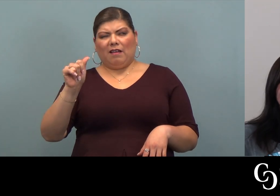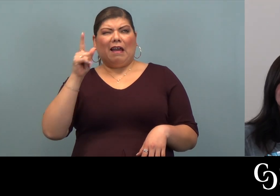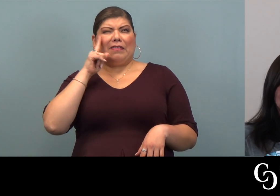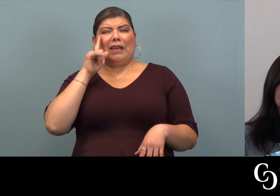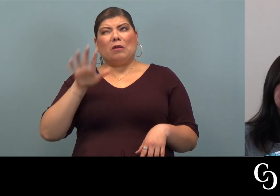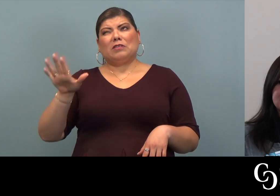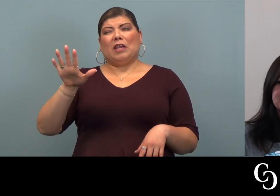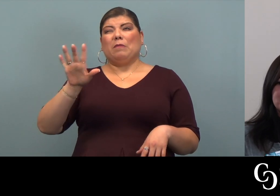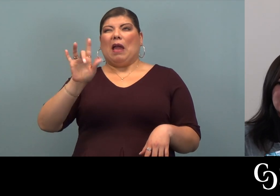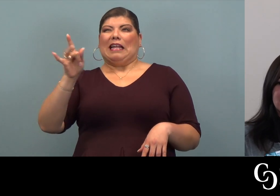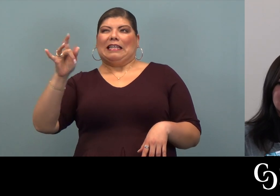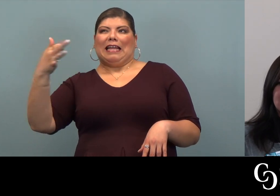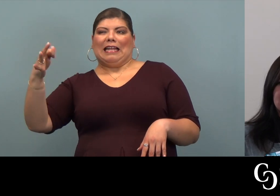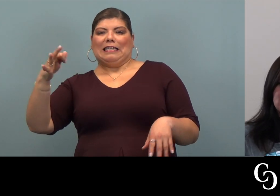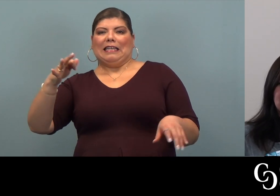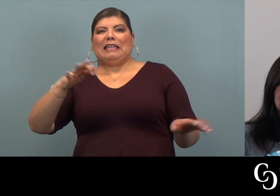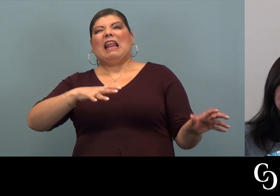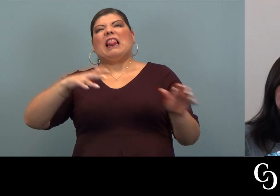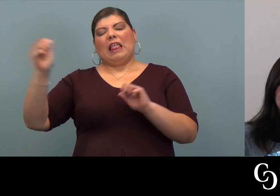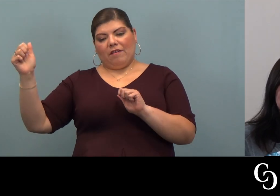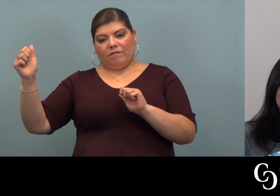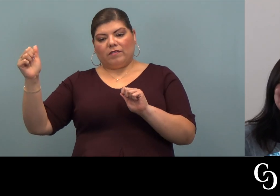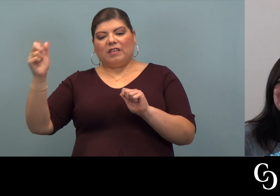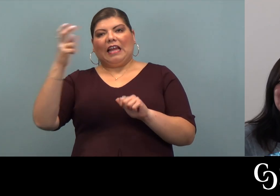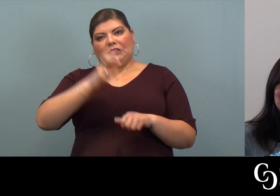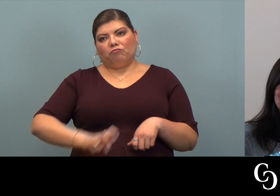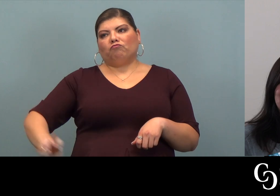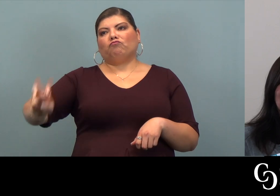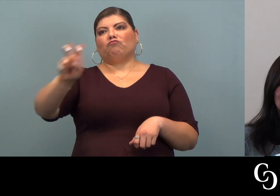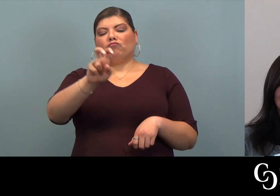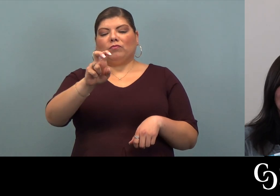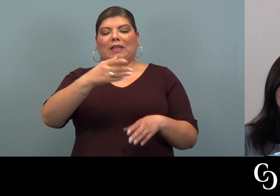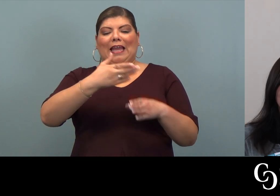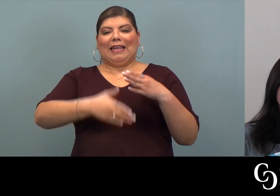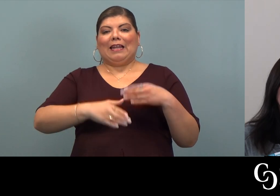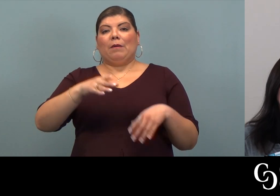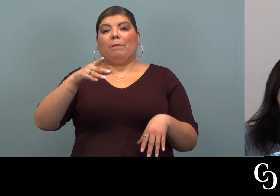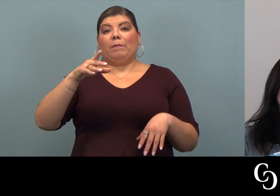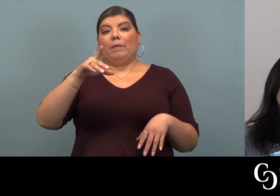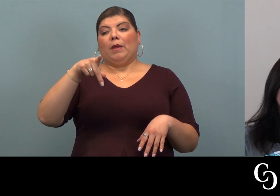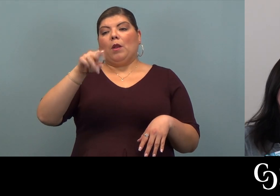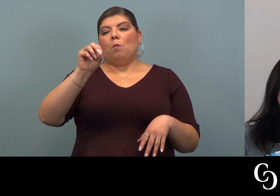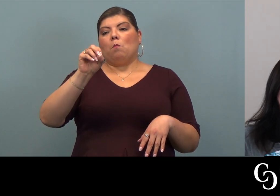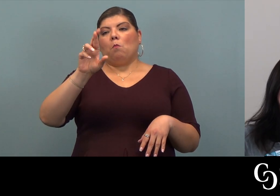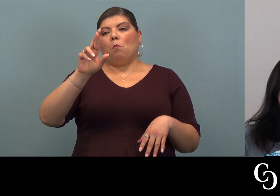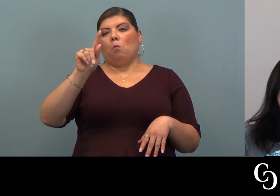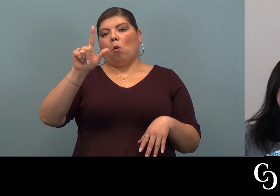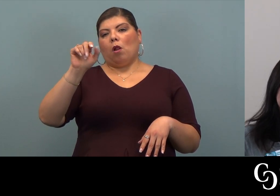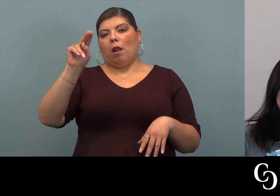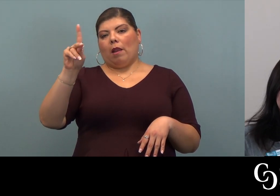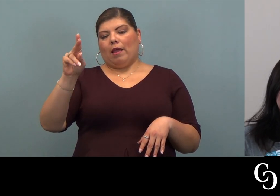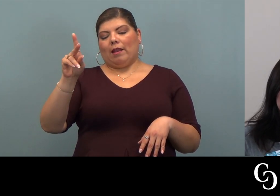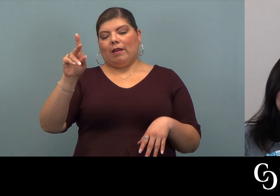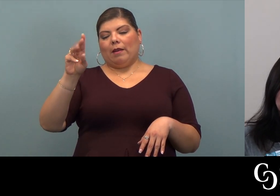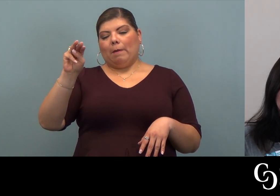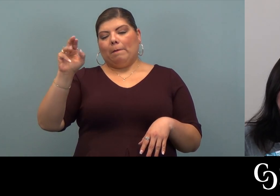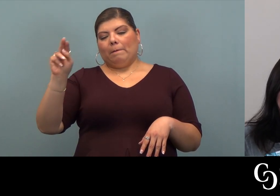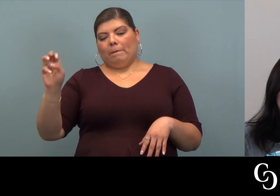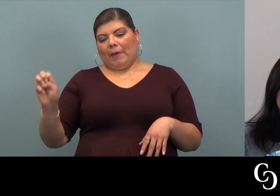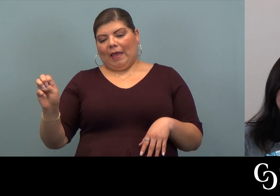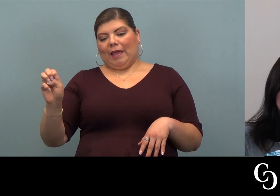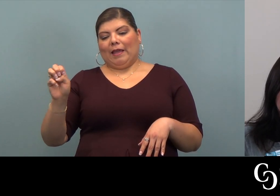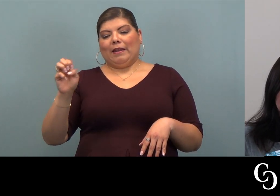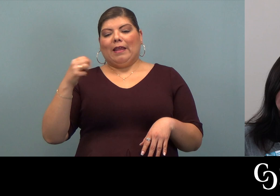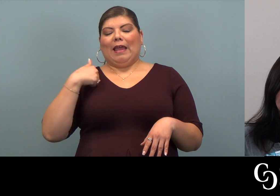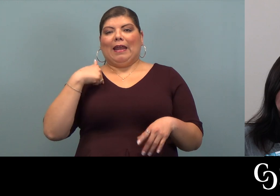19, left. Started doing some traveling. Ended up in Portland, Maine. Graduated from the University of Maine-Augusta in mental